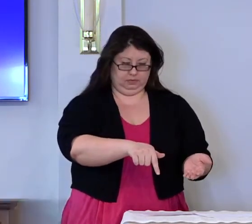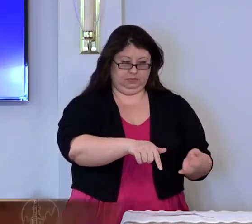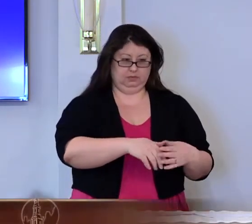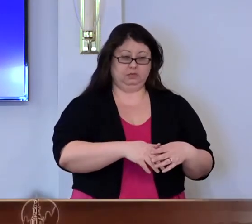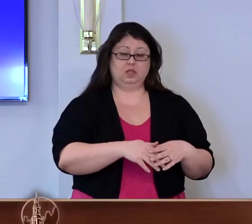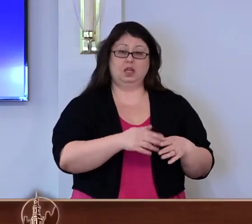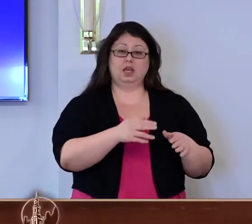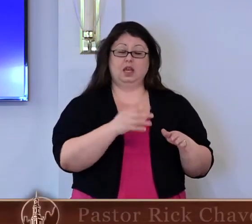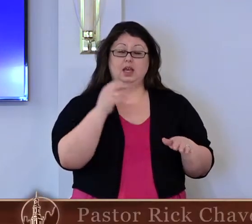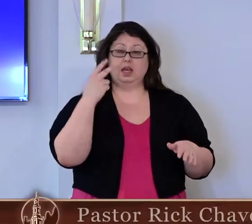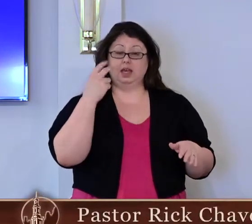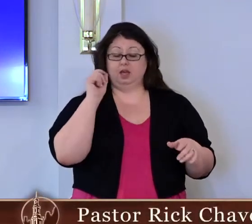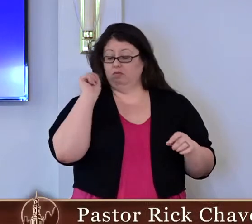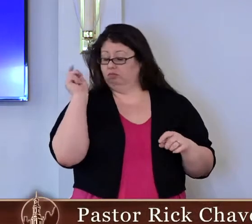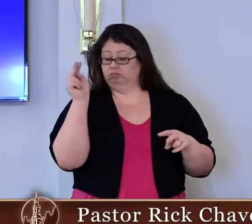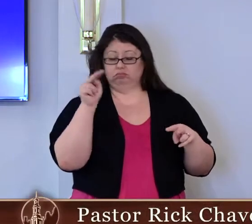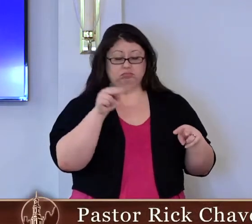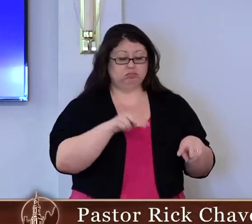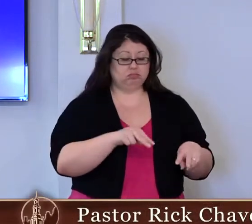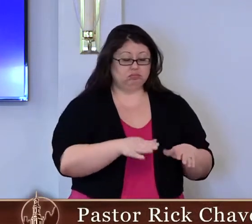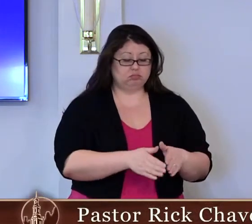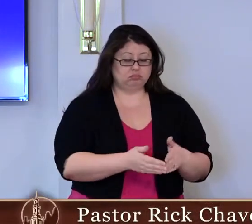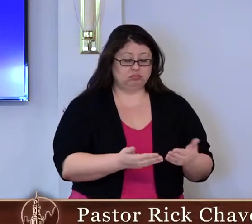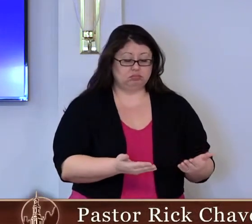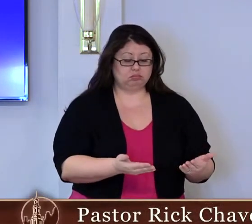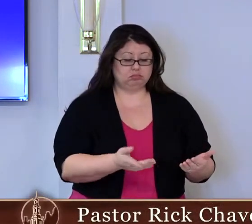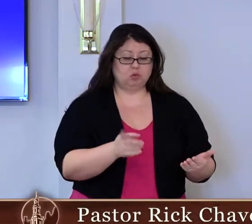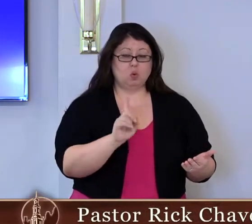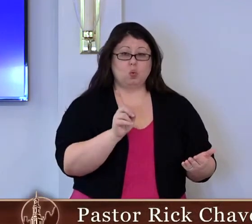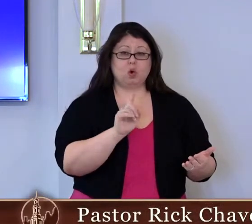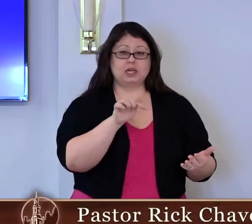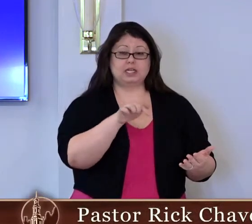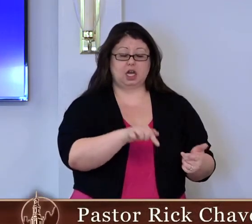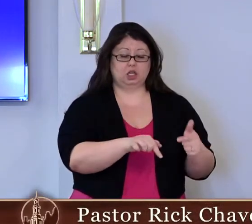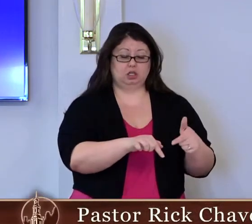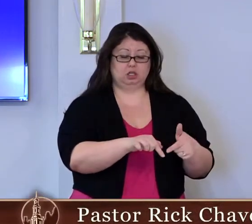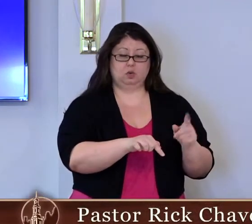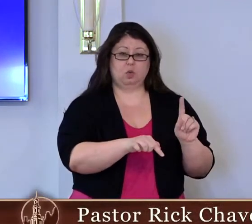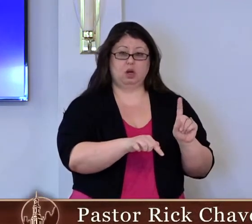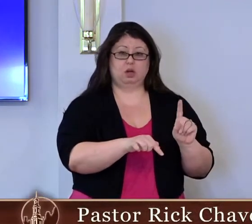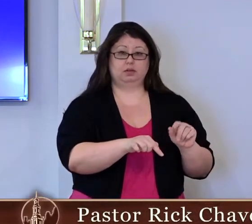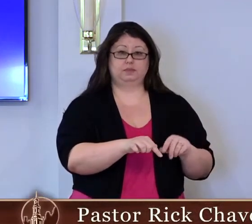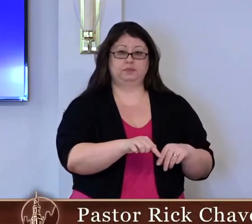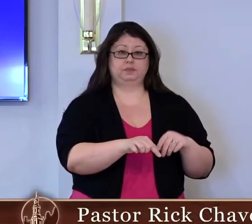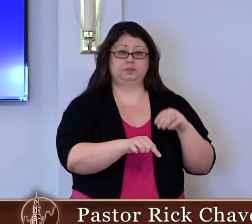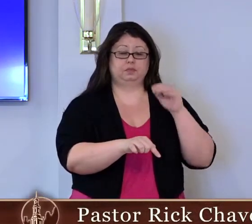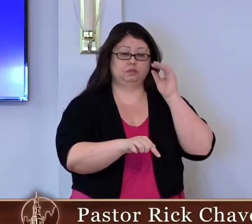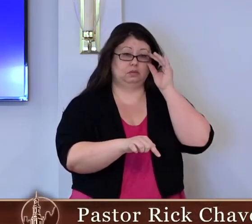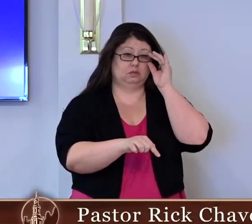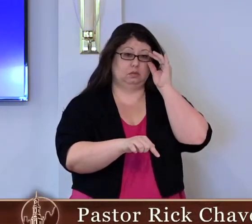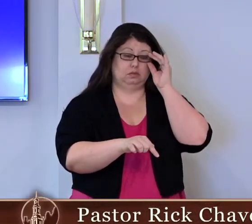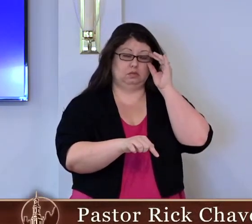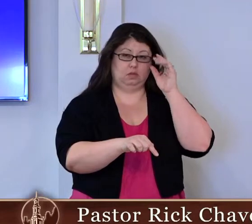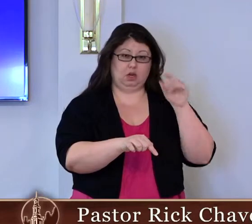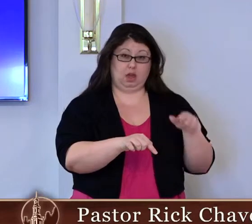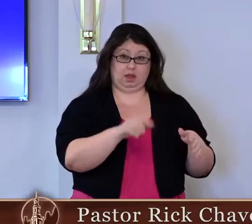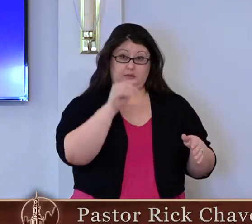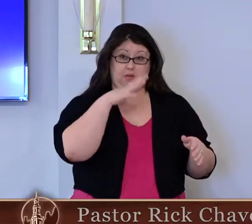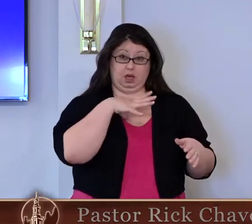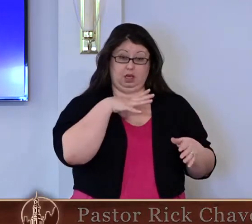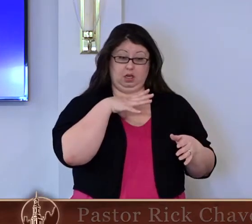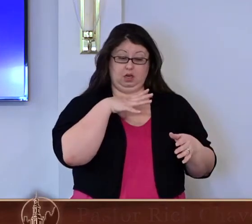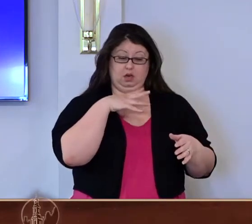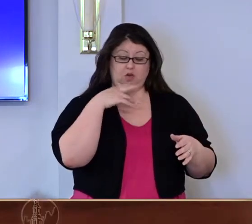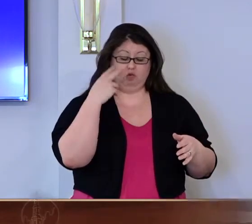He opened his eyes and looked at where he had put his finger. and he read